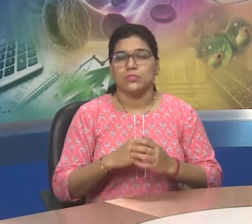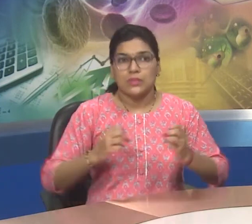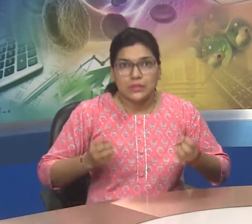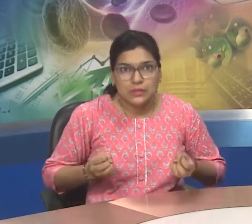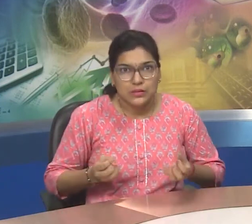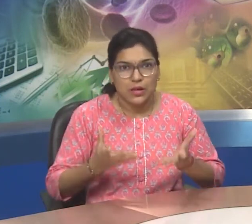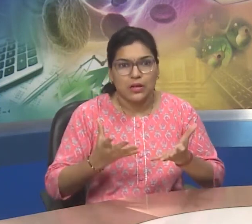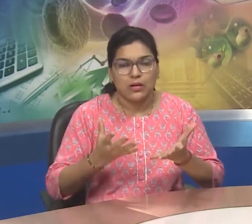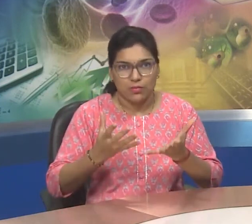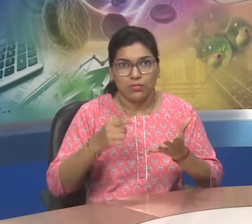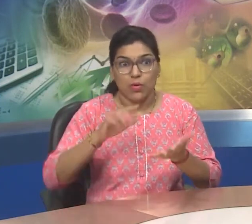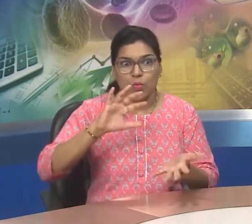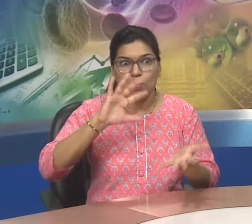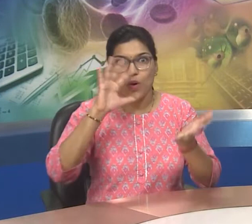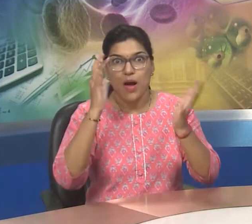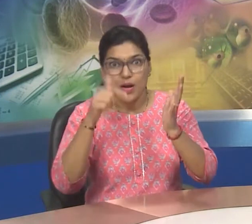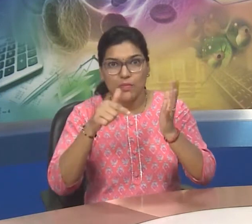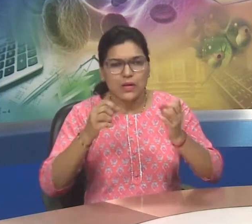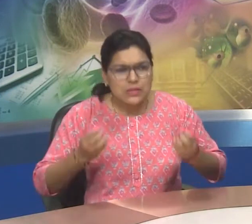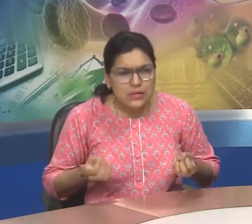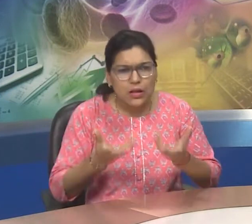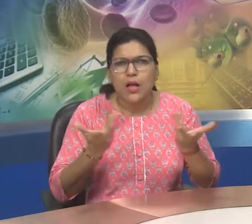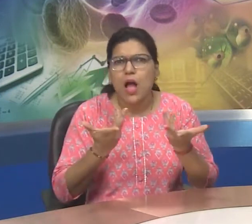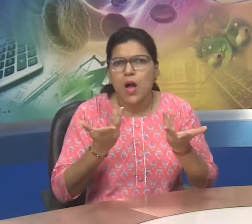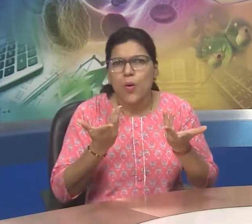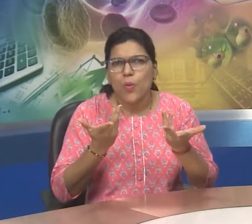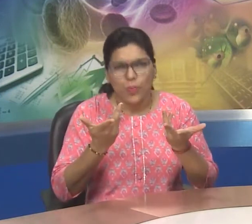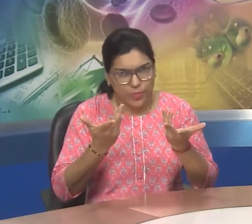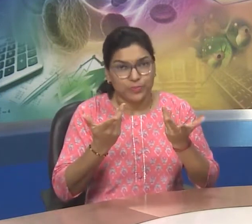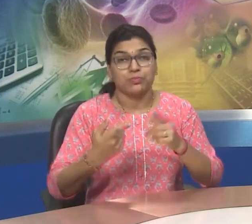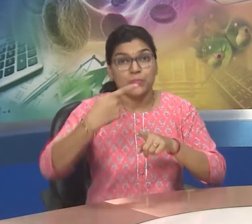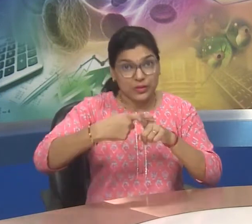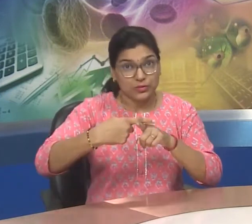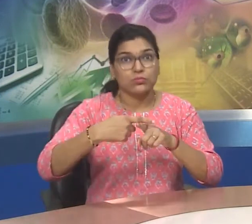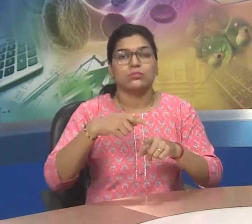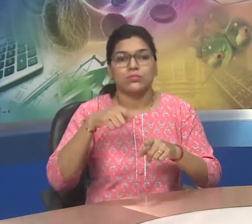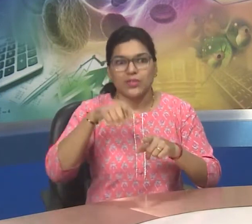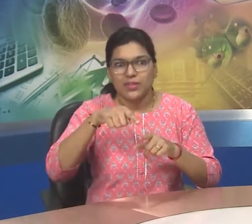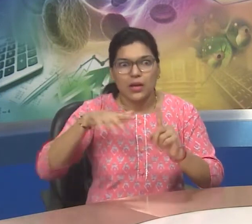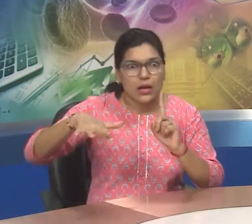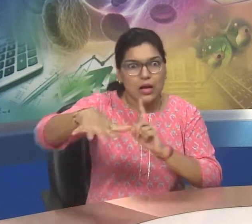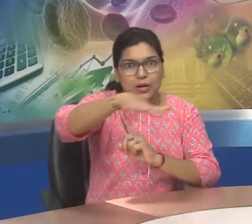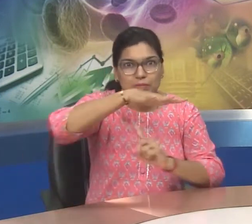lesson is, Origin of Earth